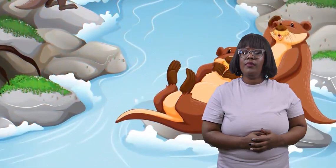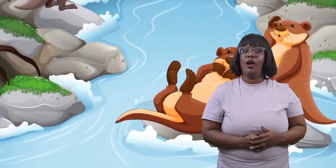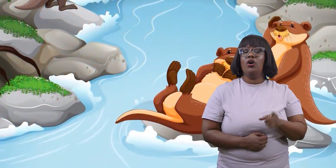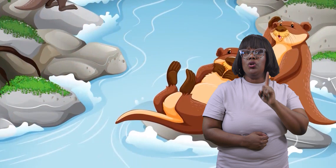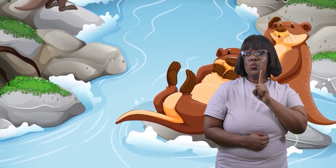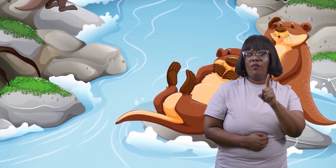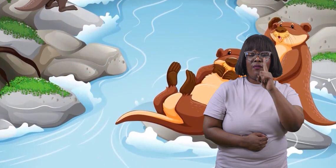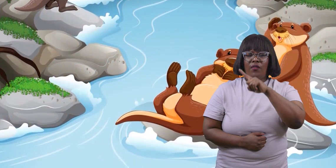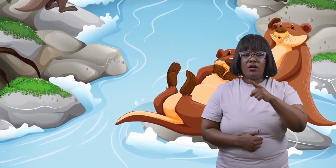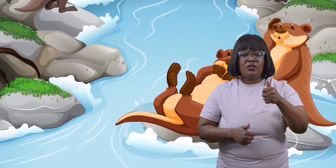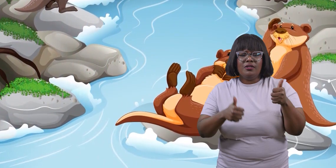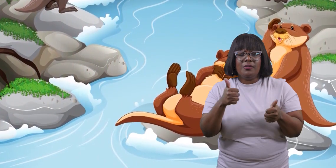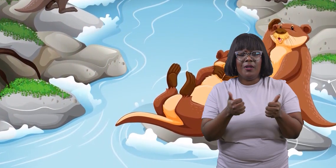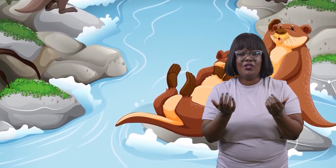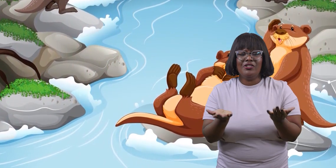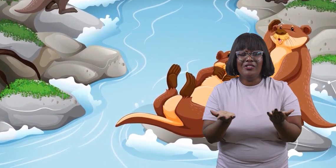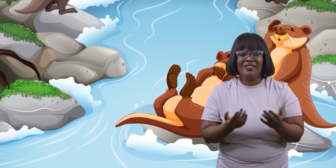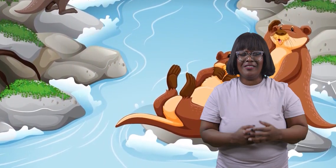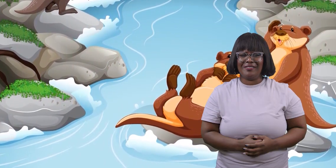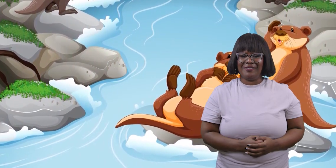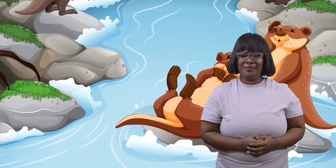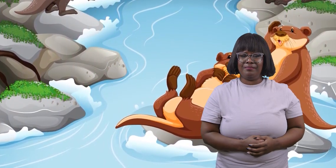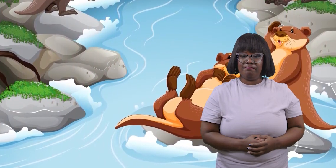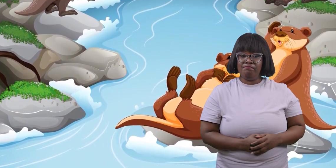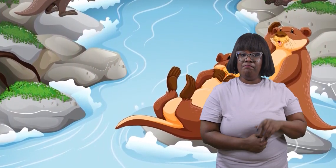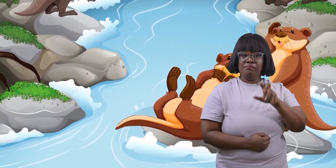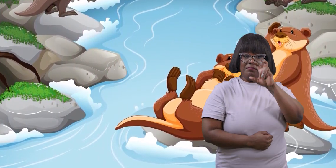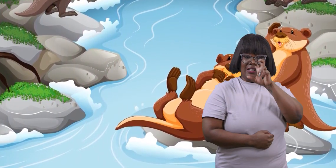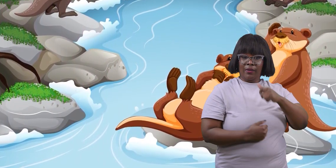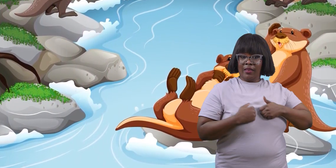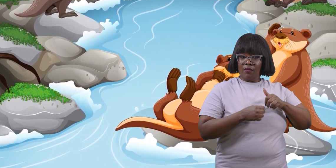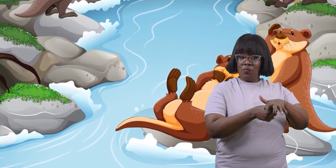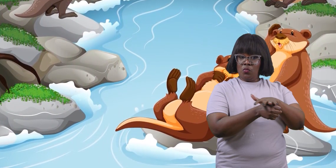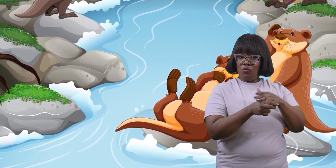true or false beavers live in groups called colonies